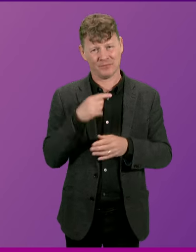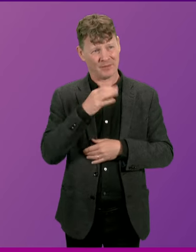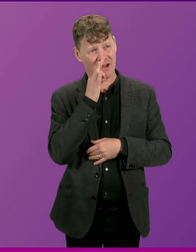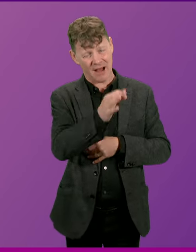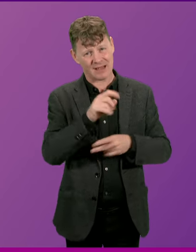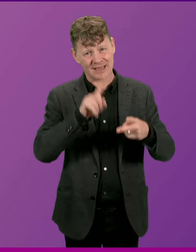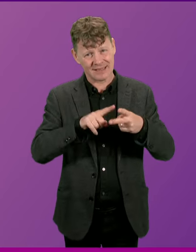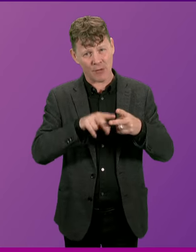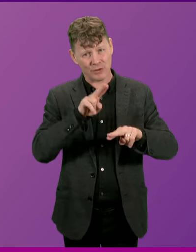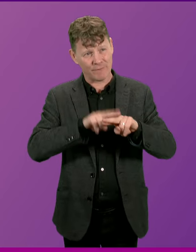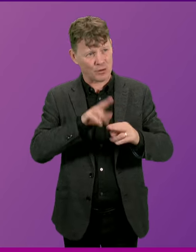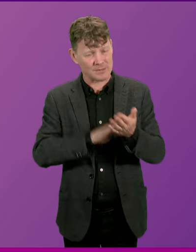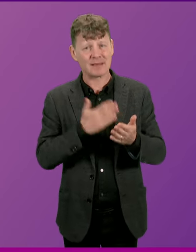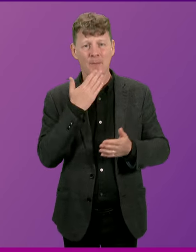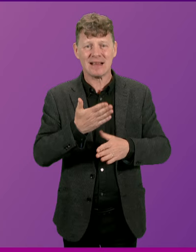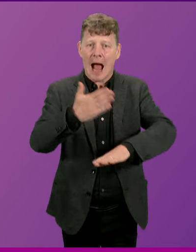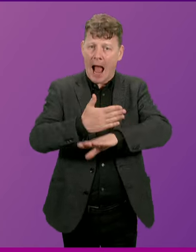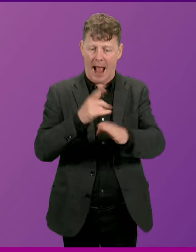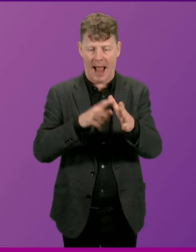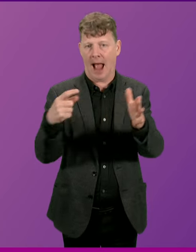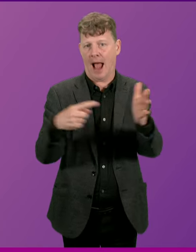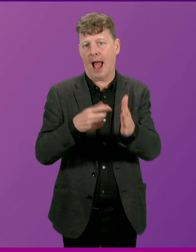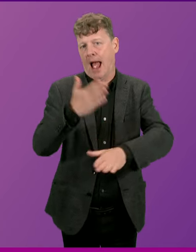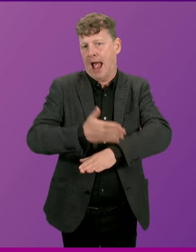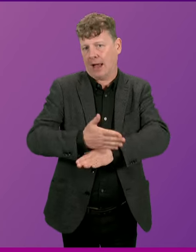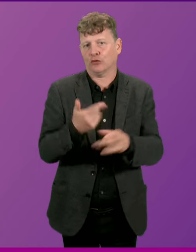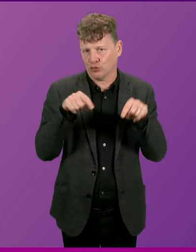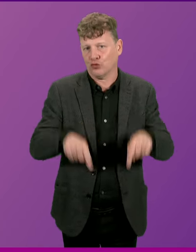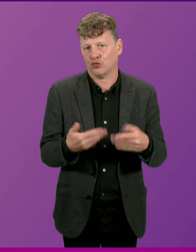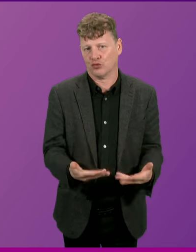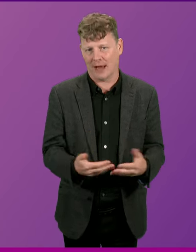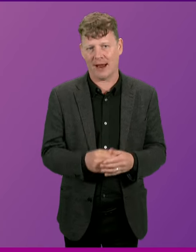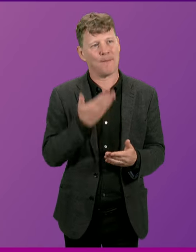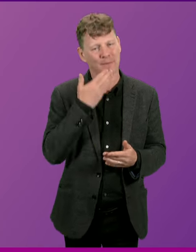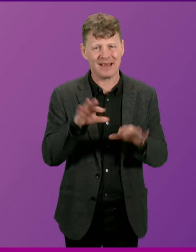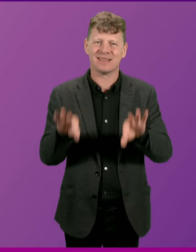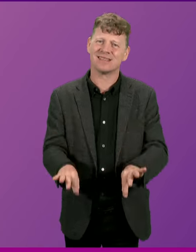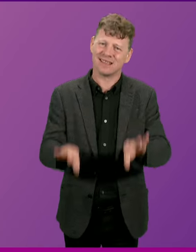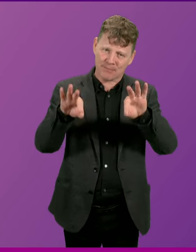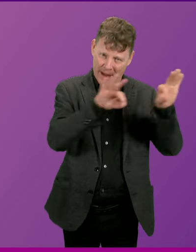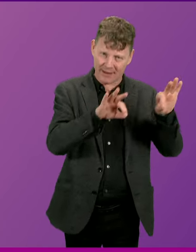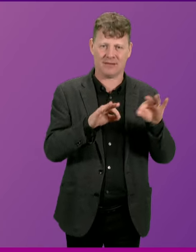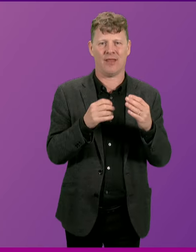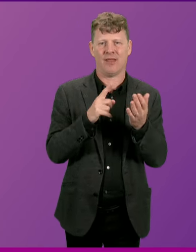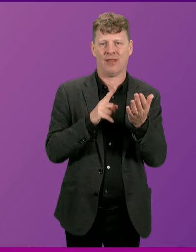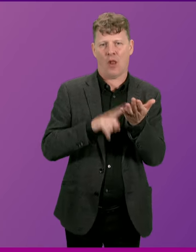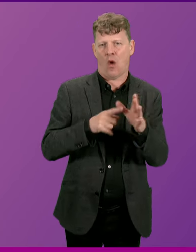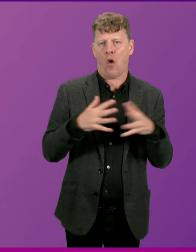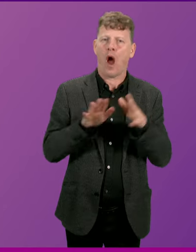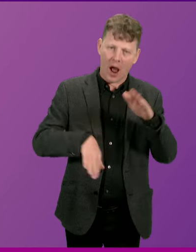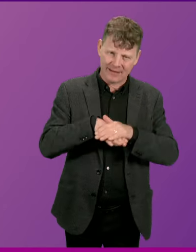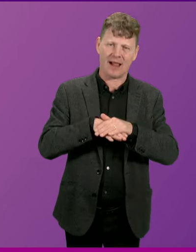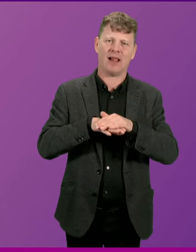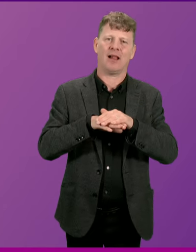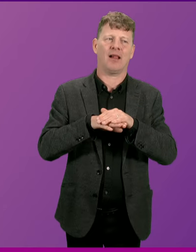the Deputy First Minister to actually act on this today, for ministers to suspend the legislation until a full review can take place and